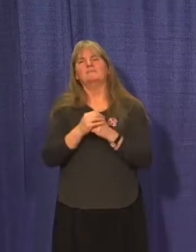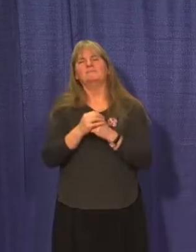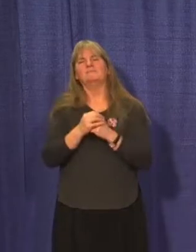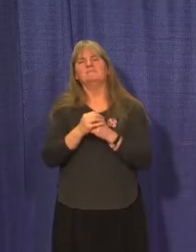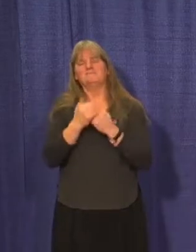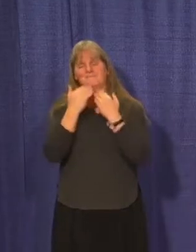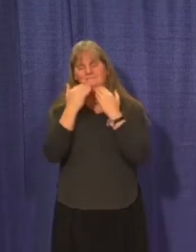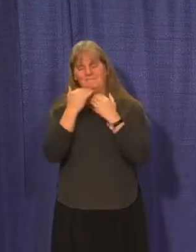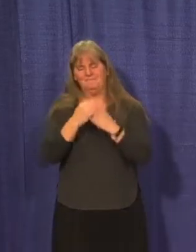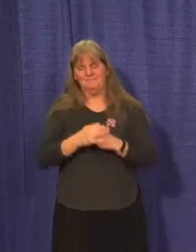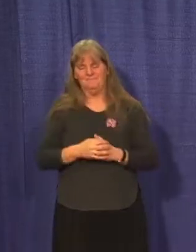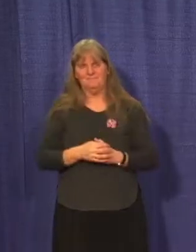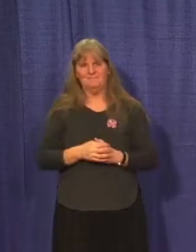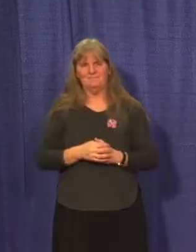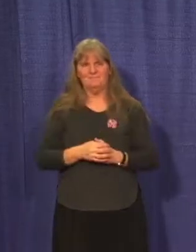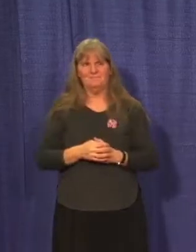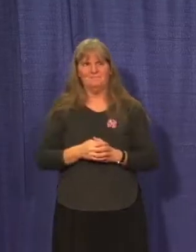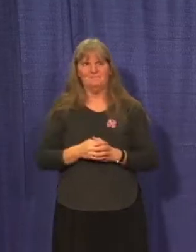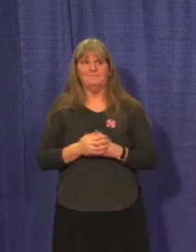Merci.